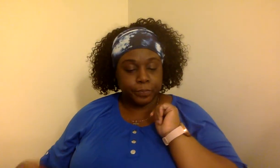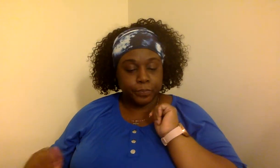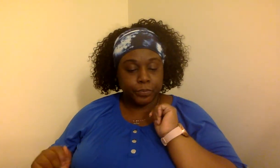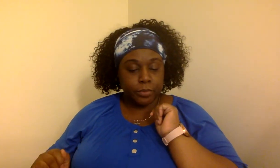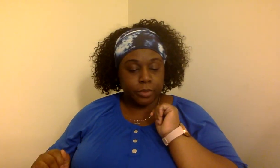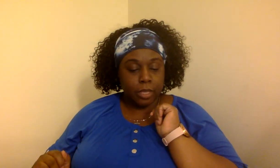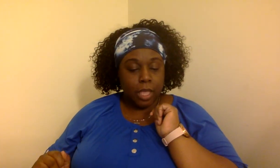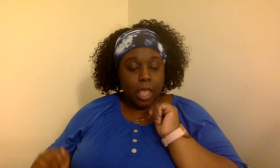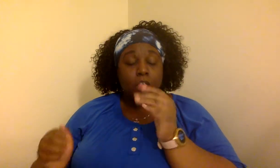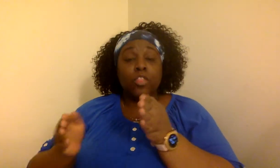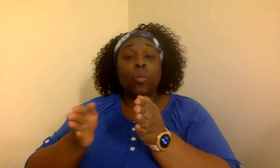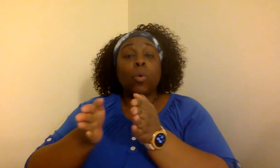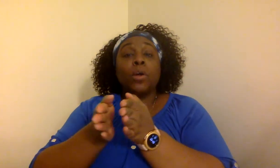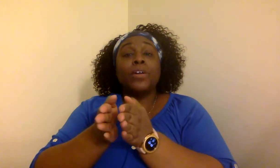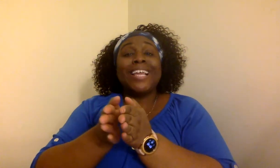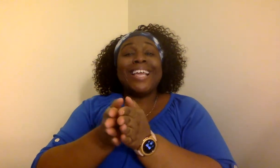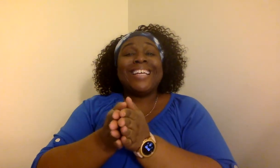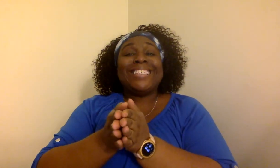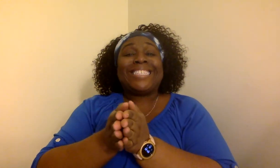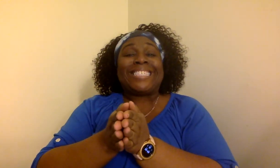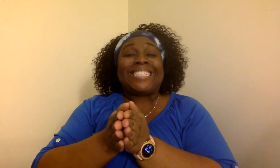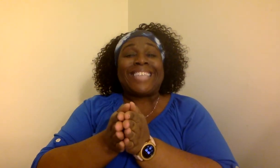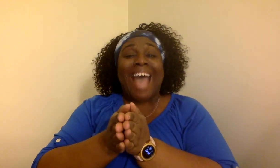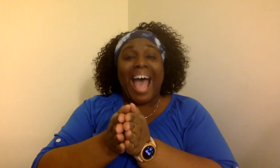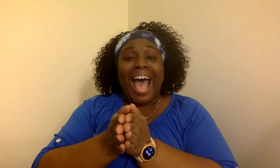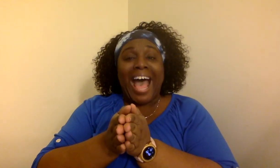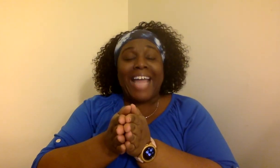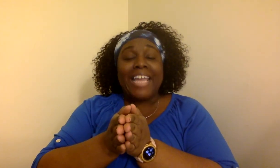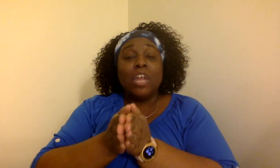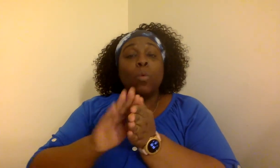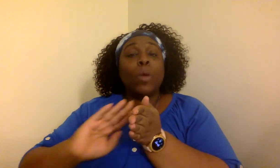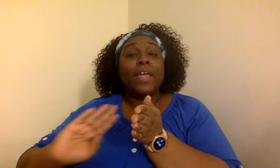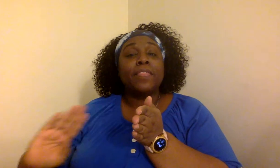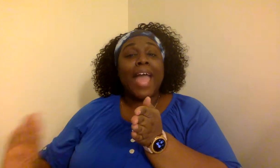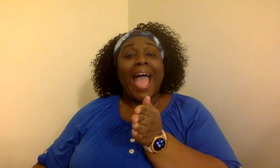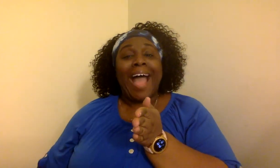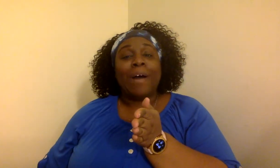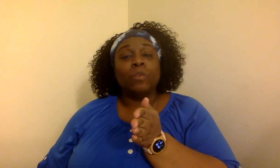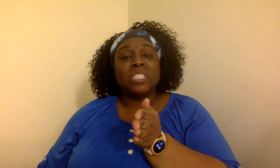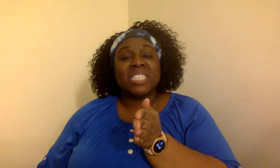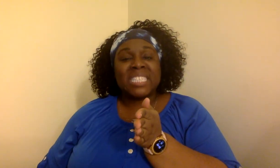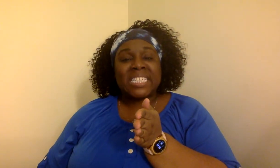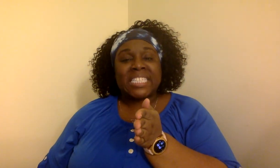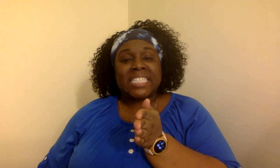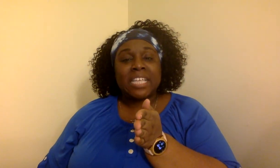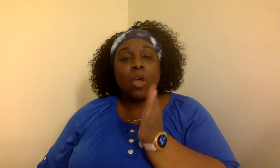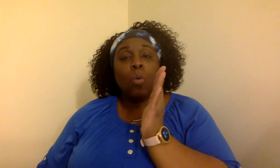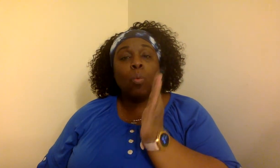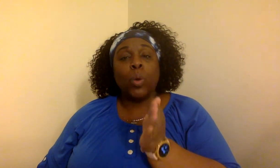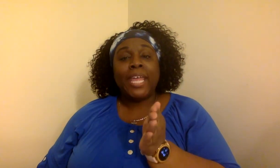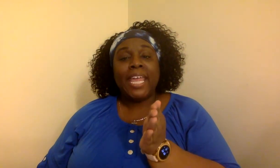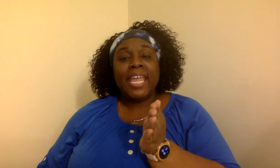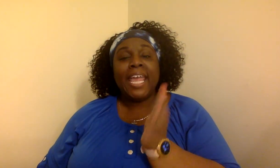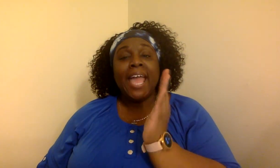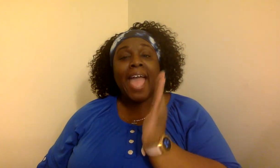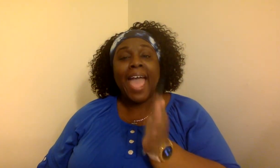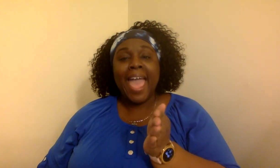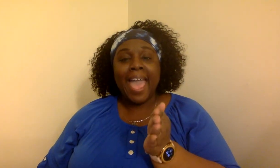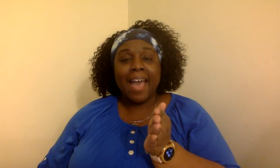The word is sigh. Without S. We have